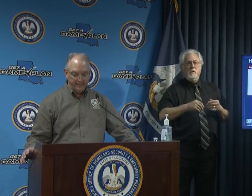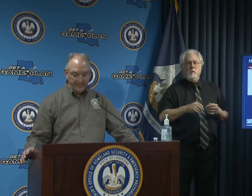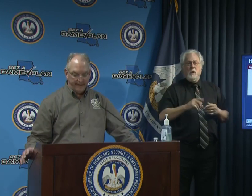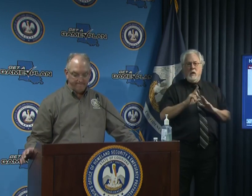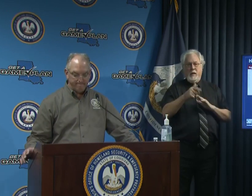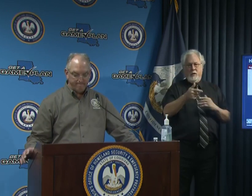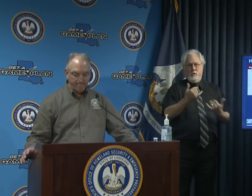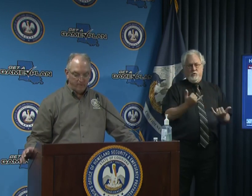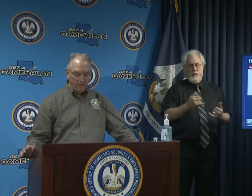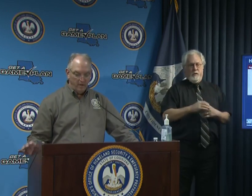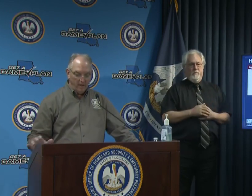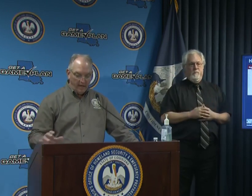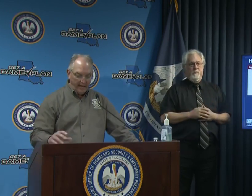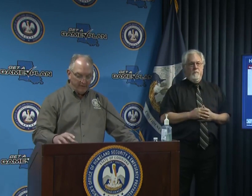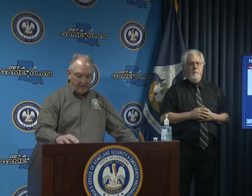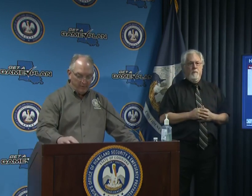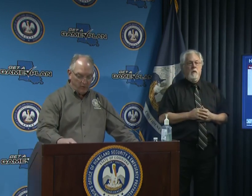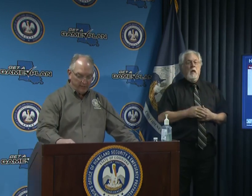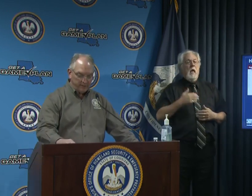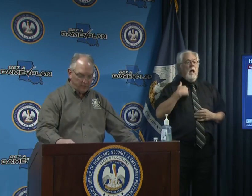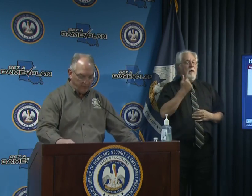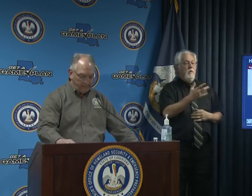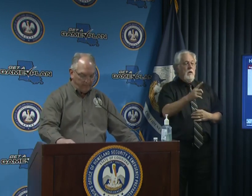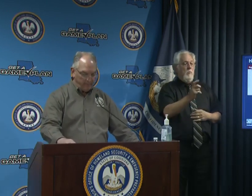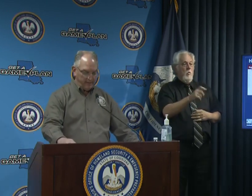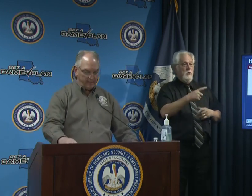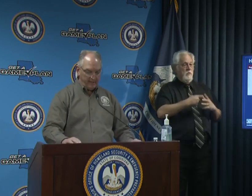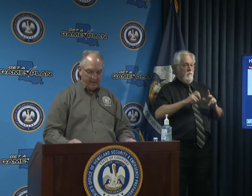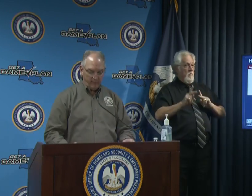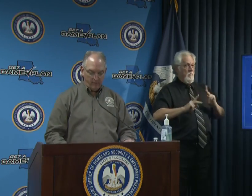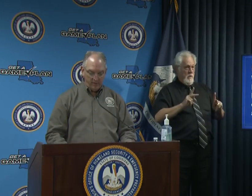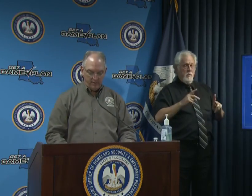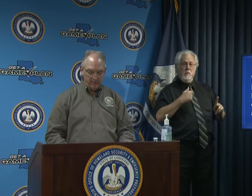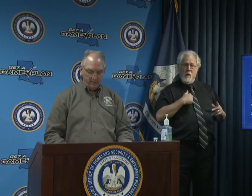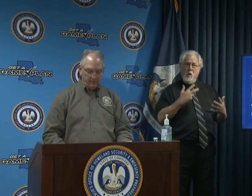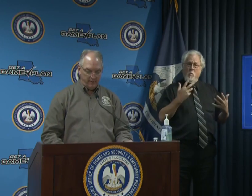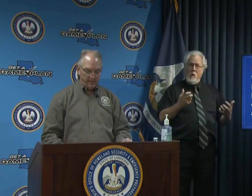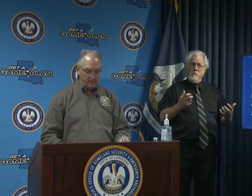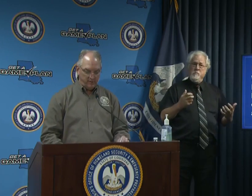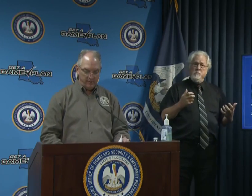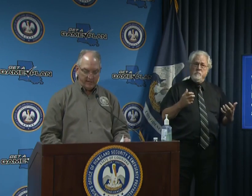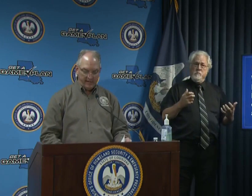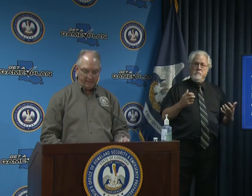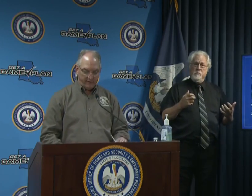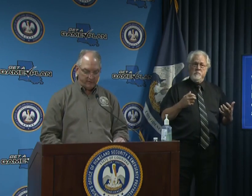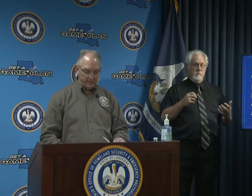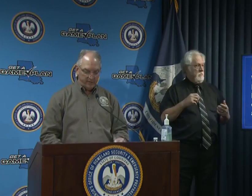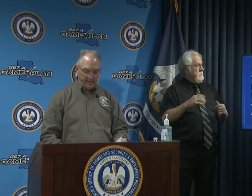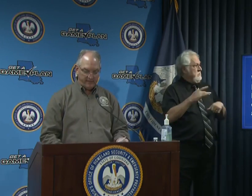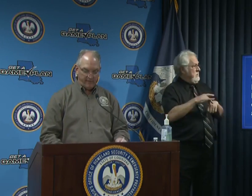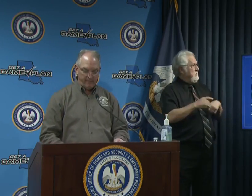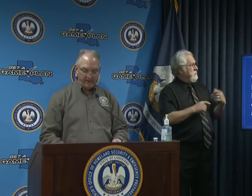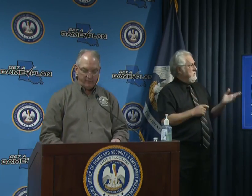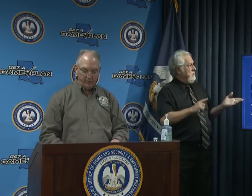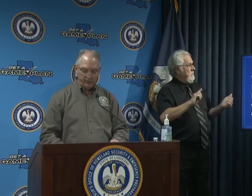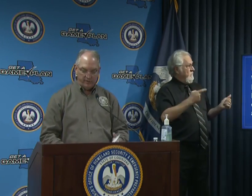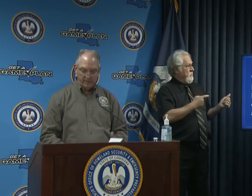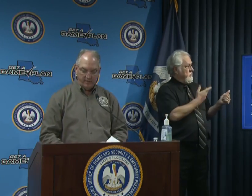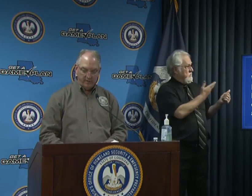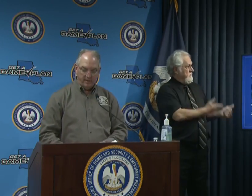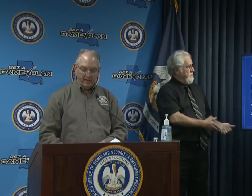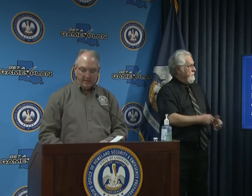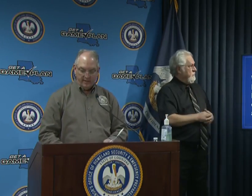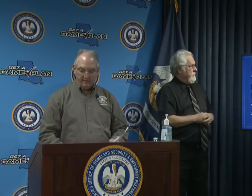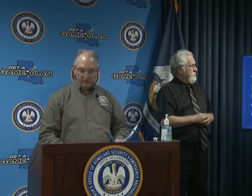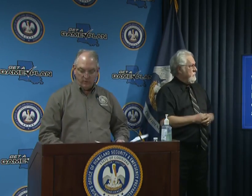later today i have a couple questions from the public that i wanted to get to today first nick from baton rouge